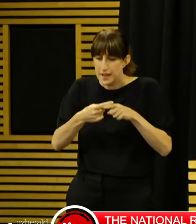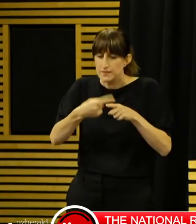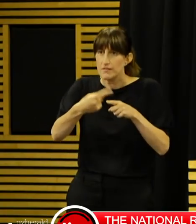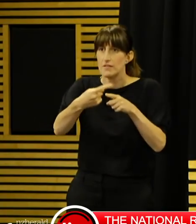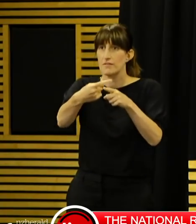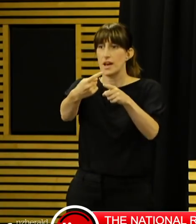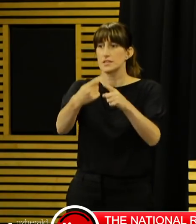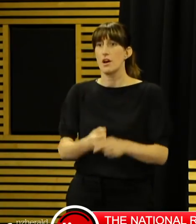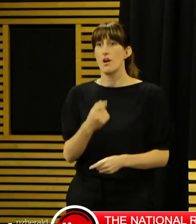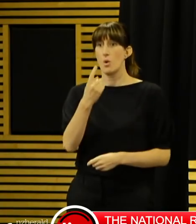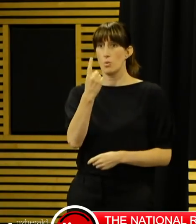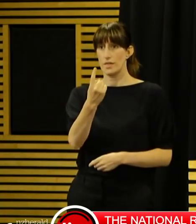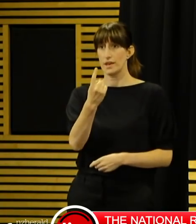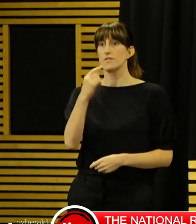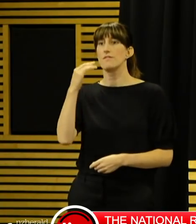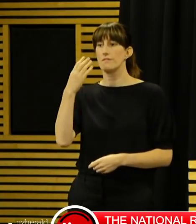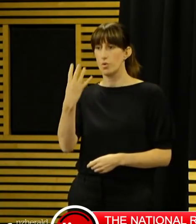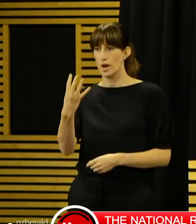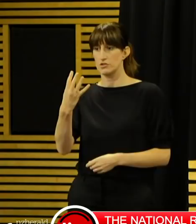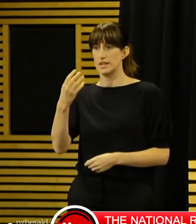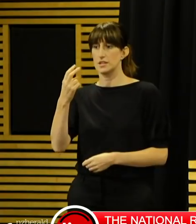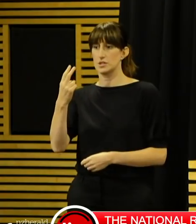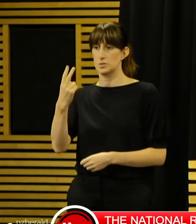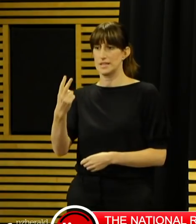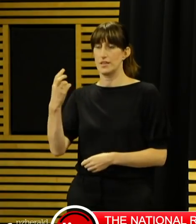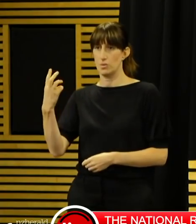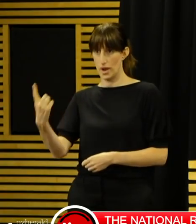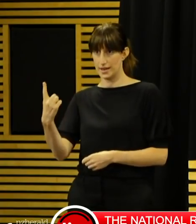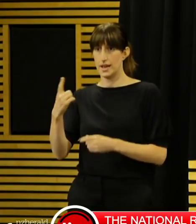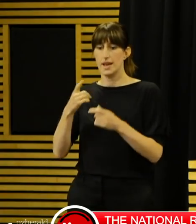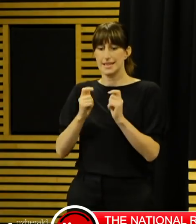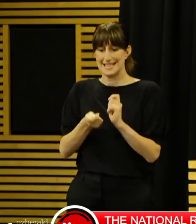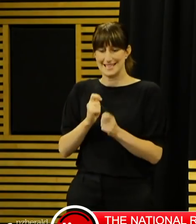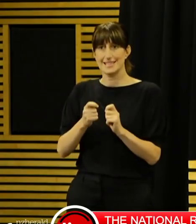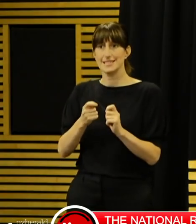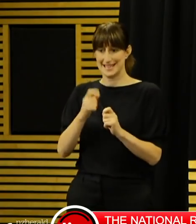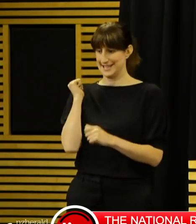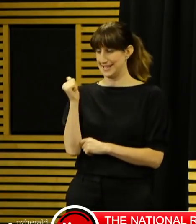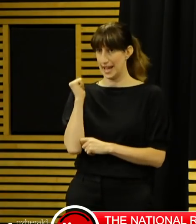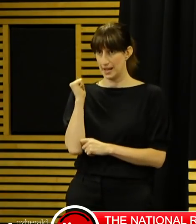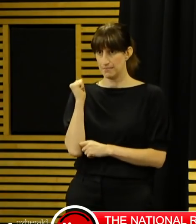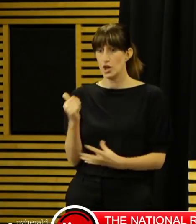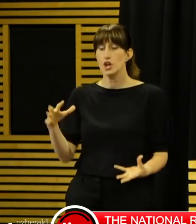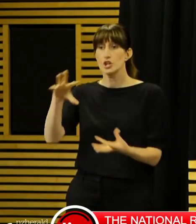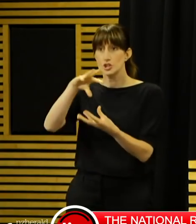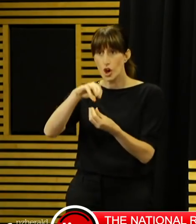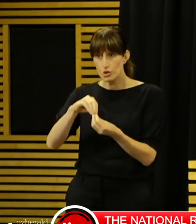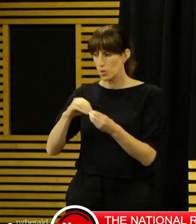tests were processed. The total number of tests processed to date is 9